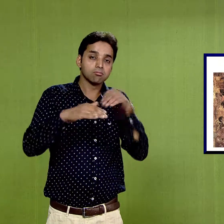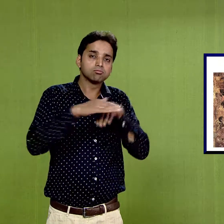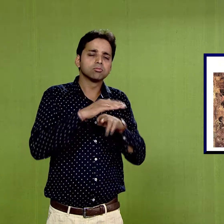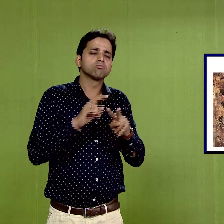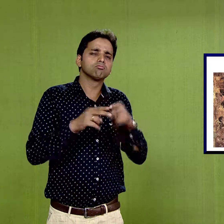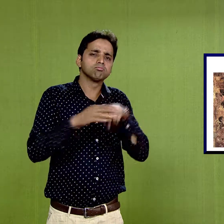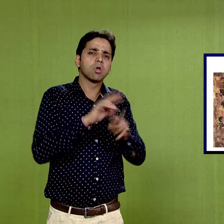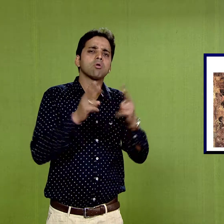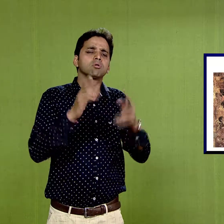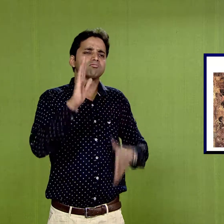walls,